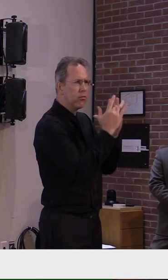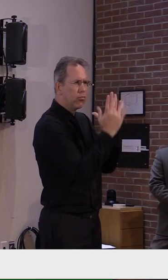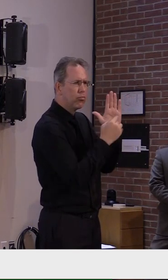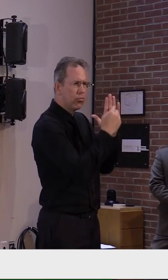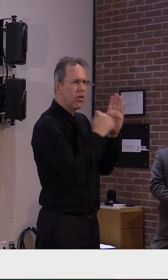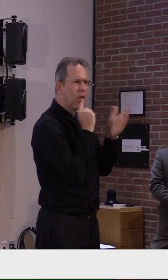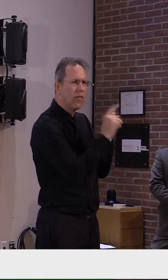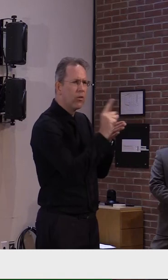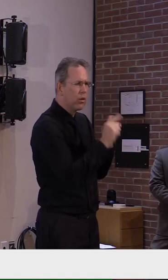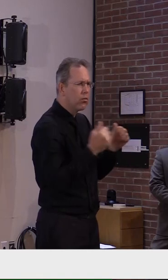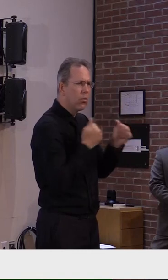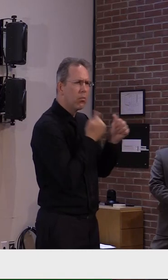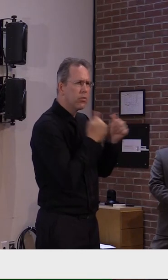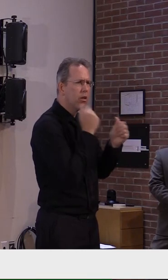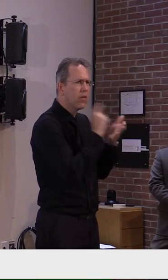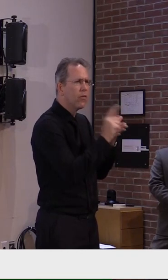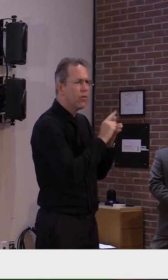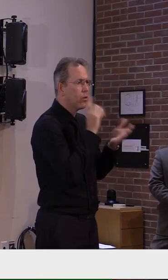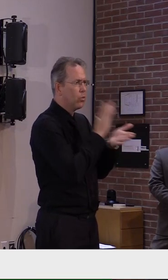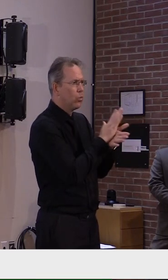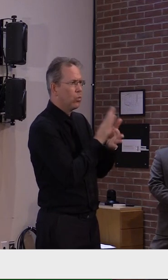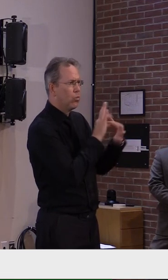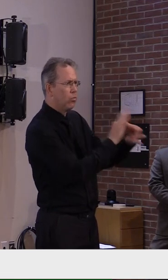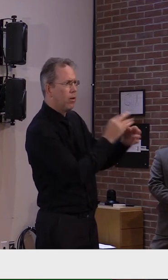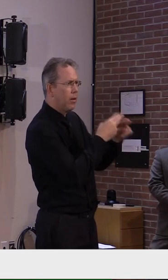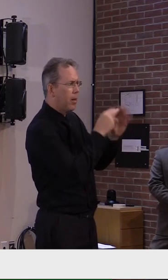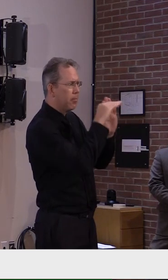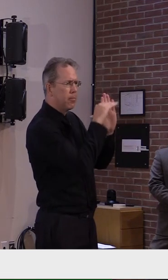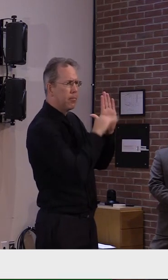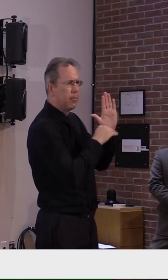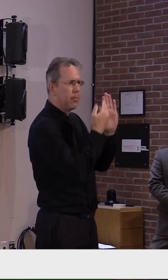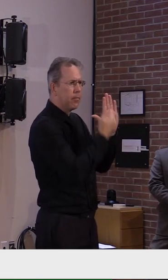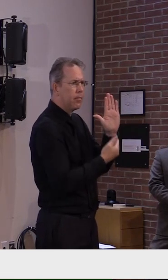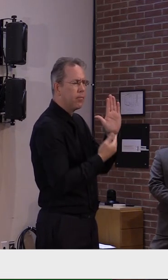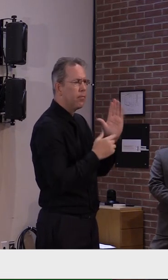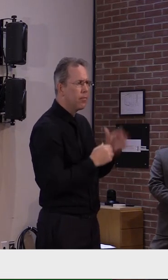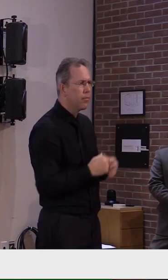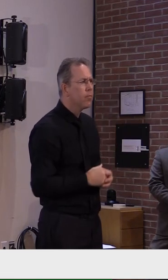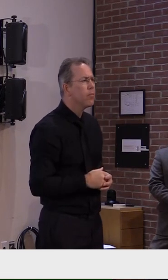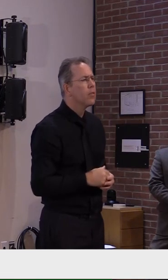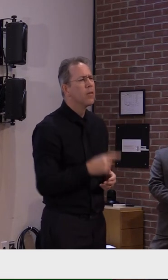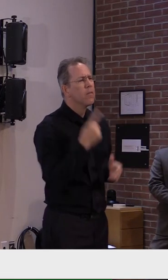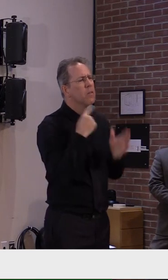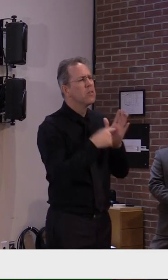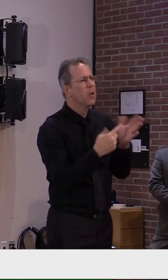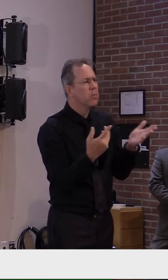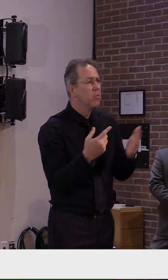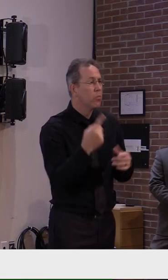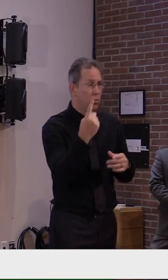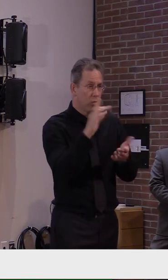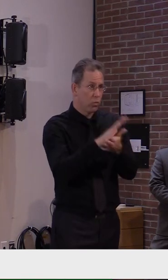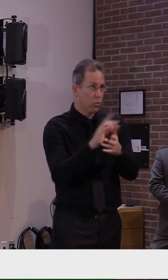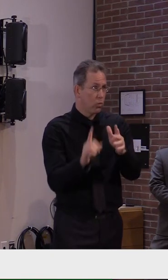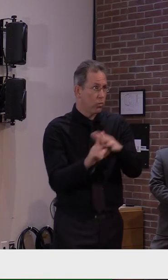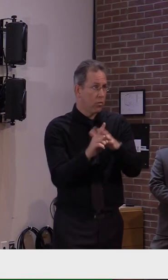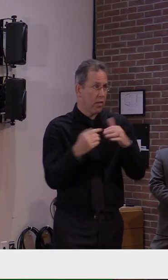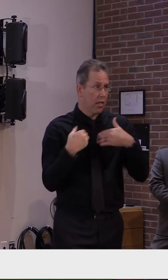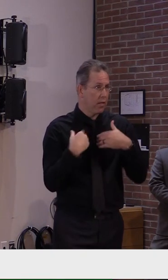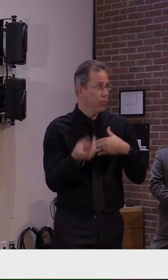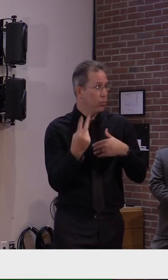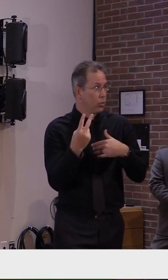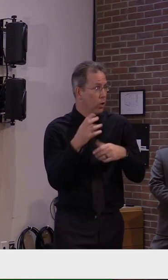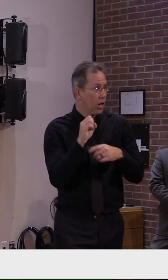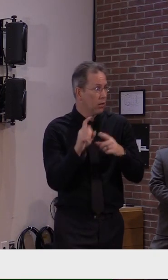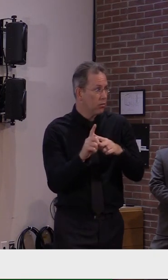cases, you know, if there's two cases in a school, we're not going to necessarily say that those are two